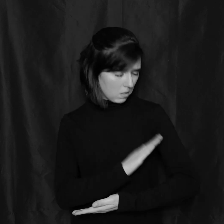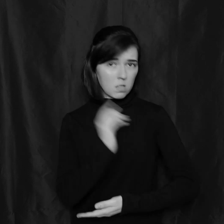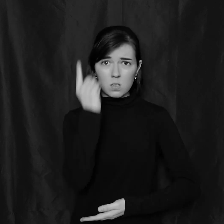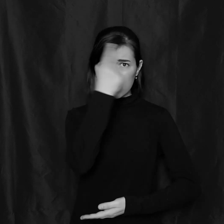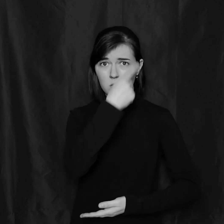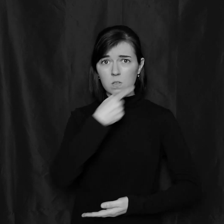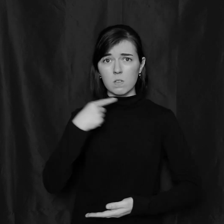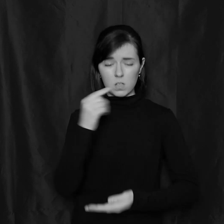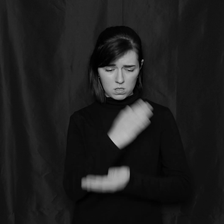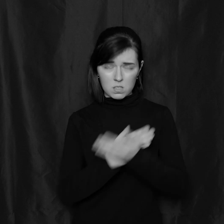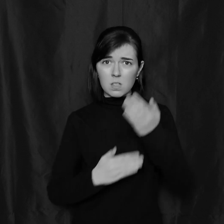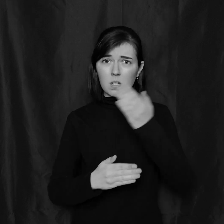fair.